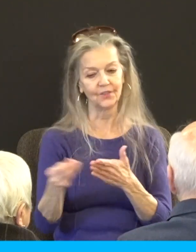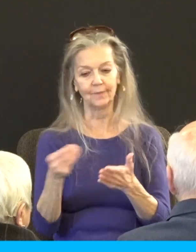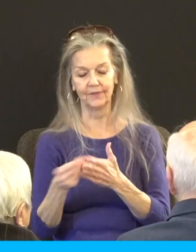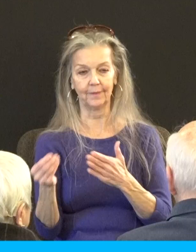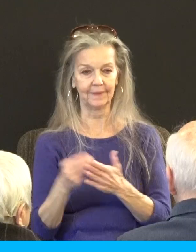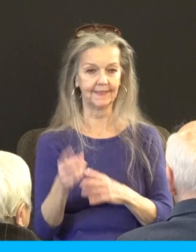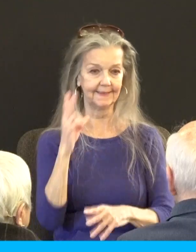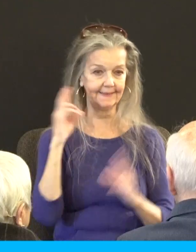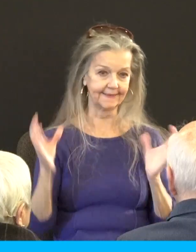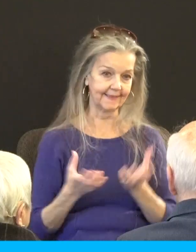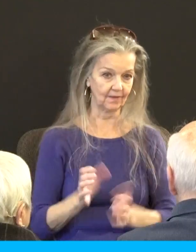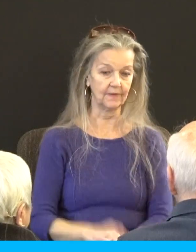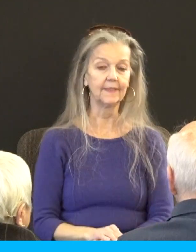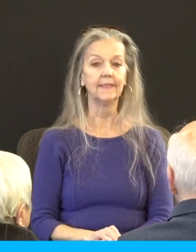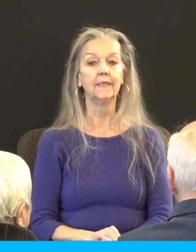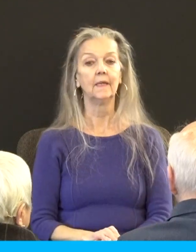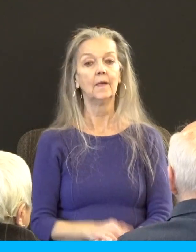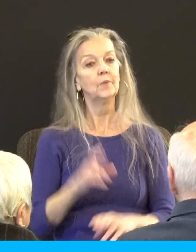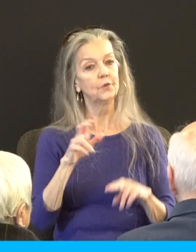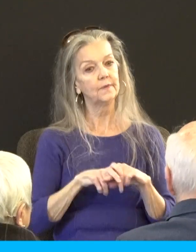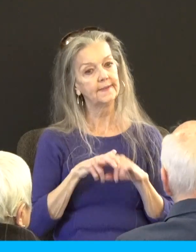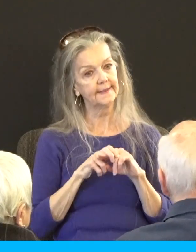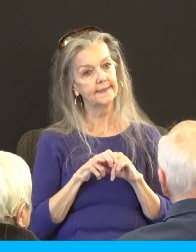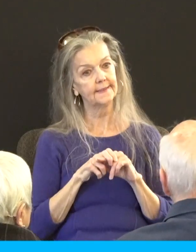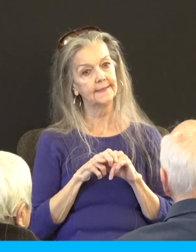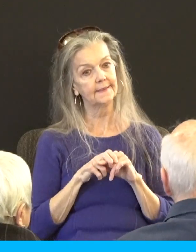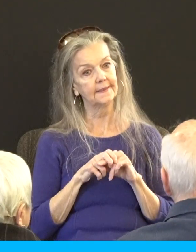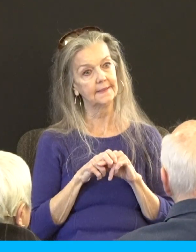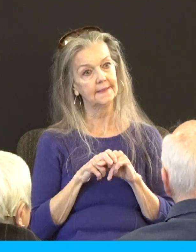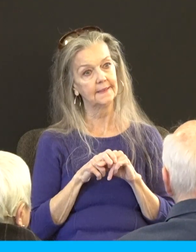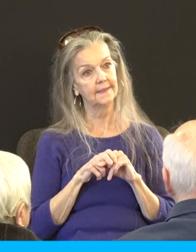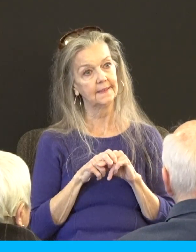And you sit there in the aisle and you go, hmm, razor sharp buck knife.